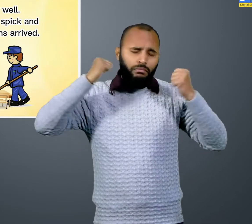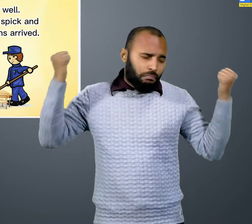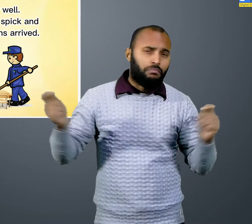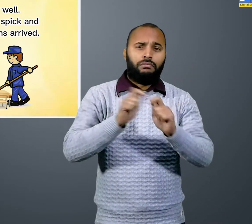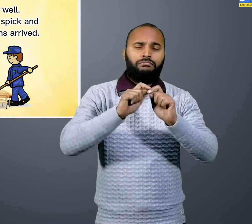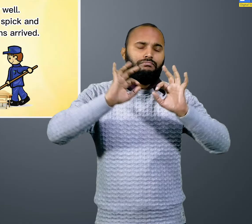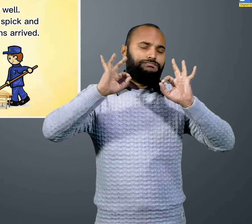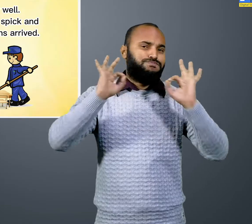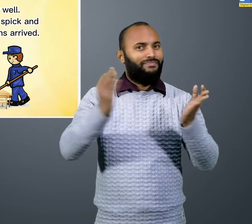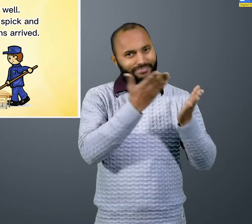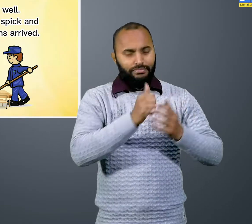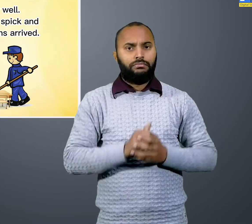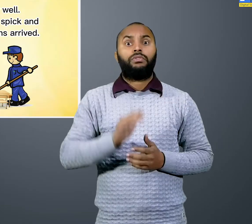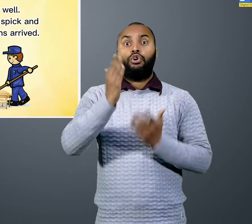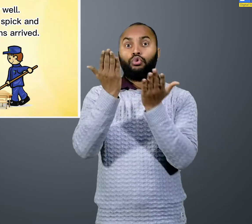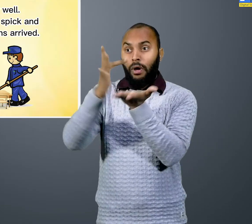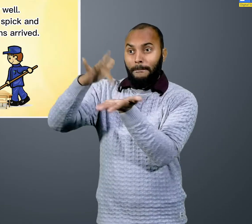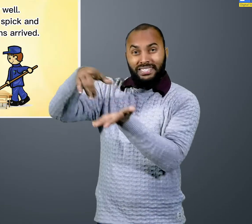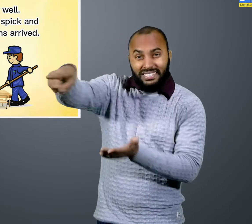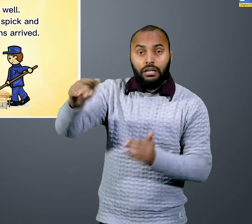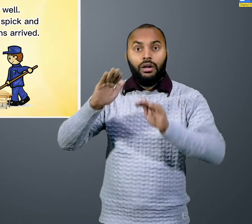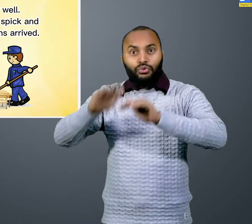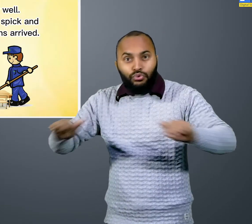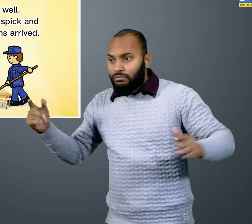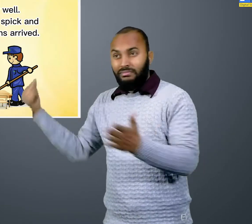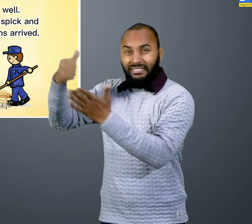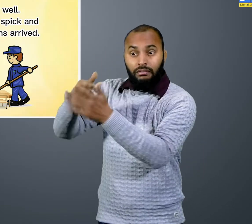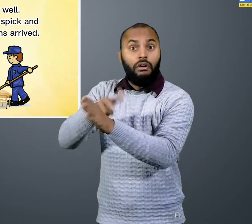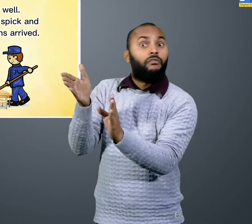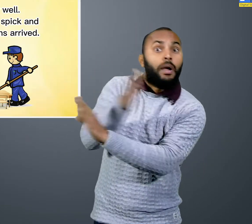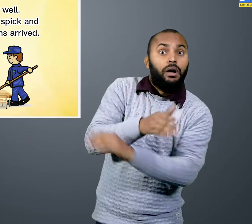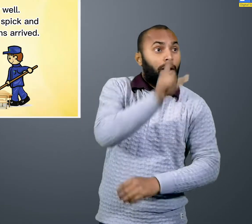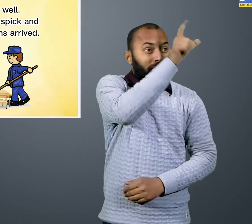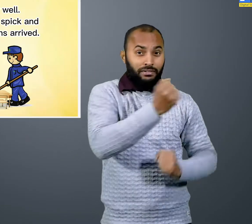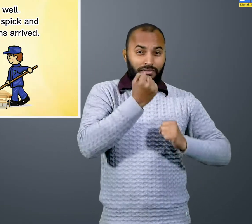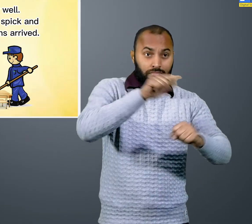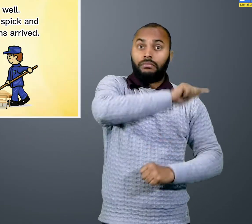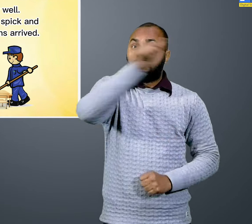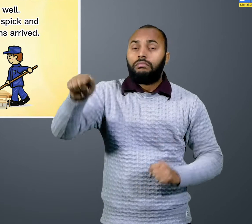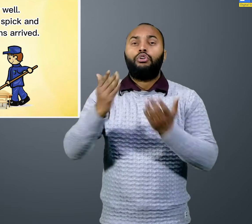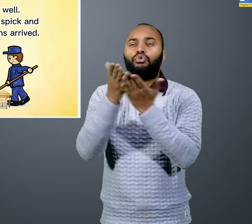well. The school was always spick and span before the children's arrived.